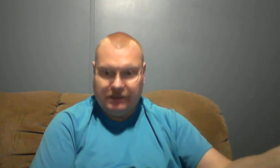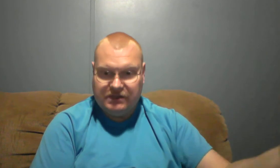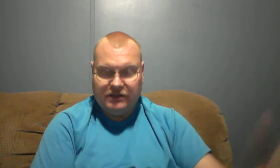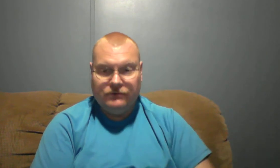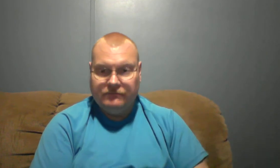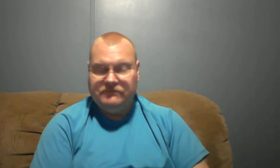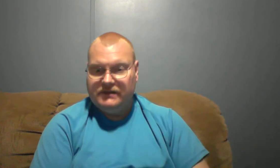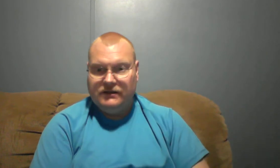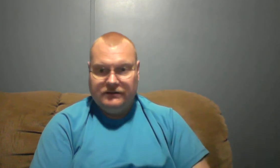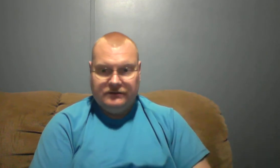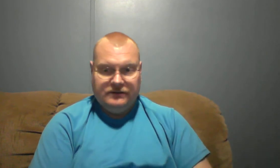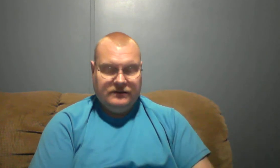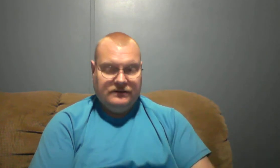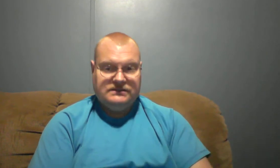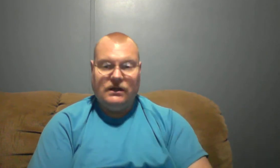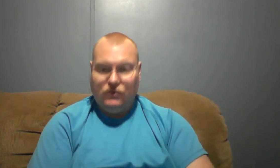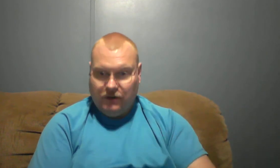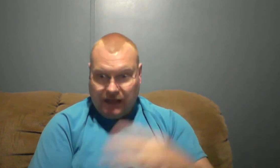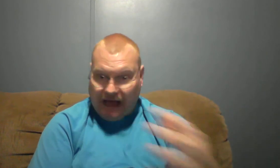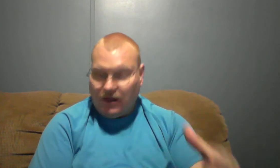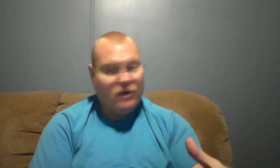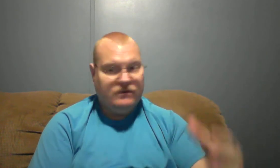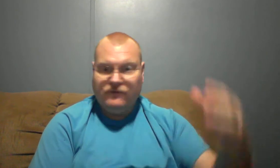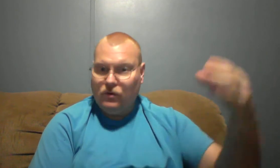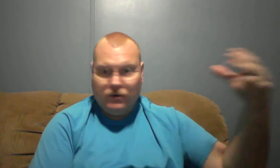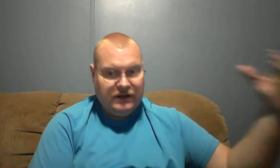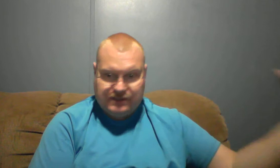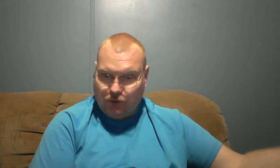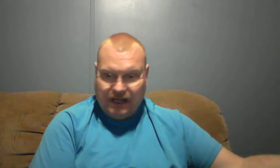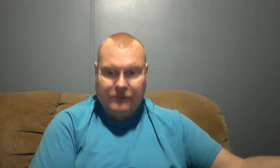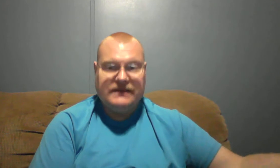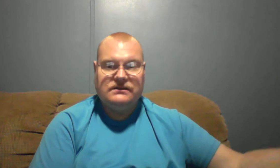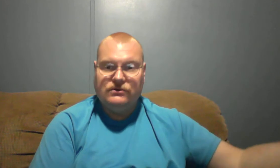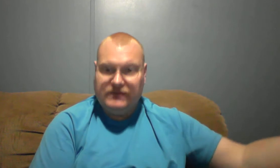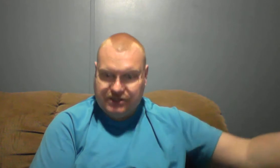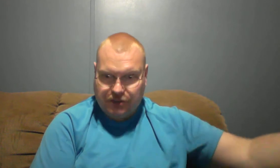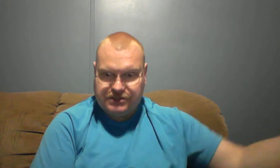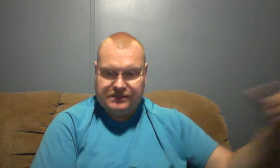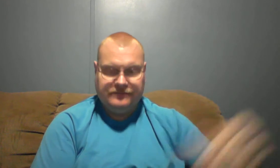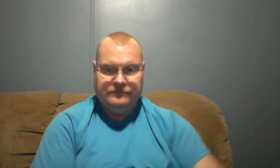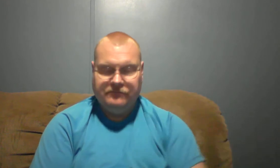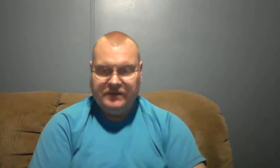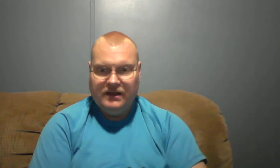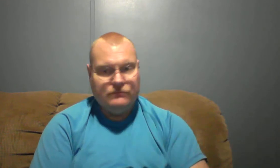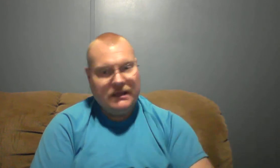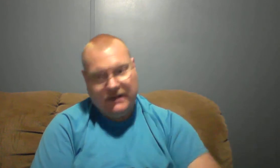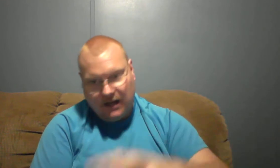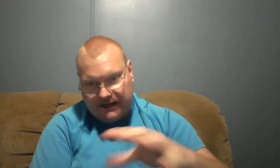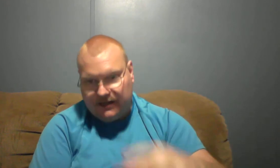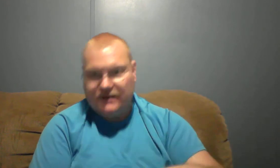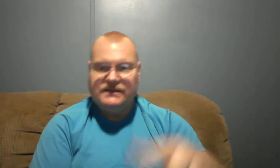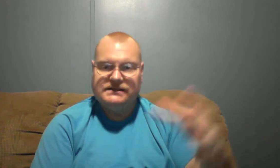to do. So, how long before it's going to come into the churches? Maybe not during this